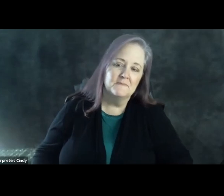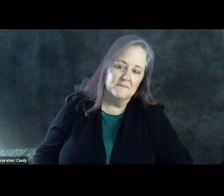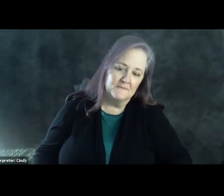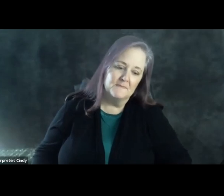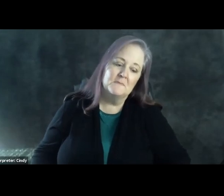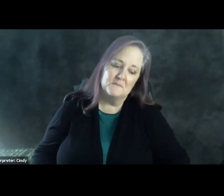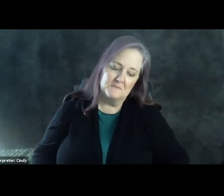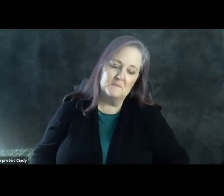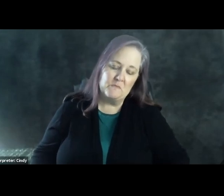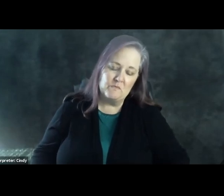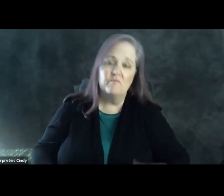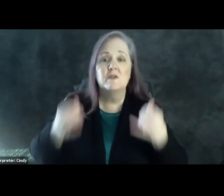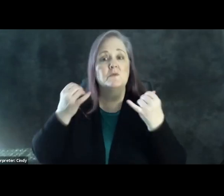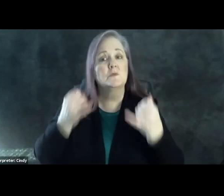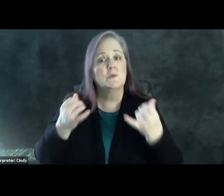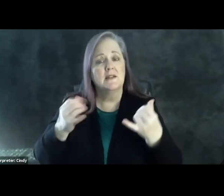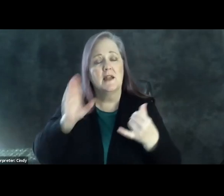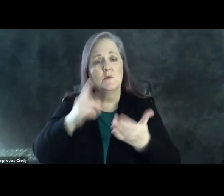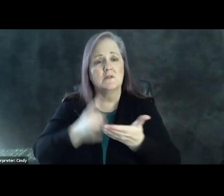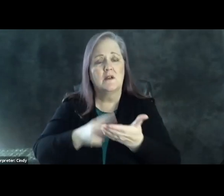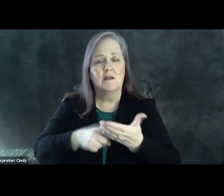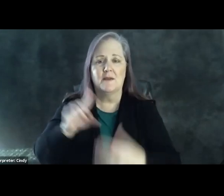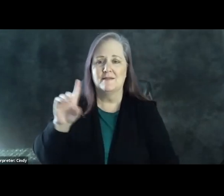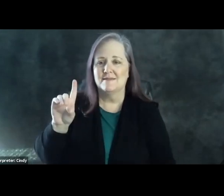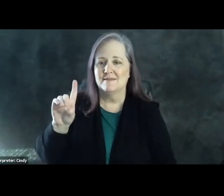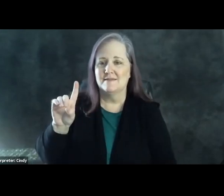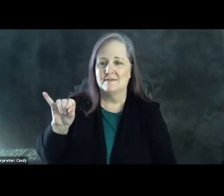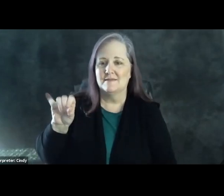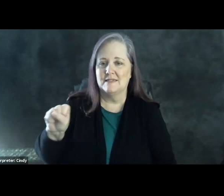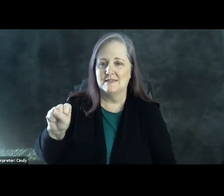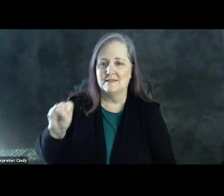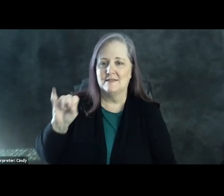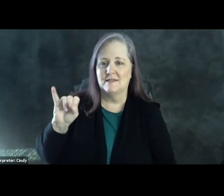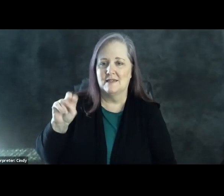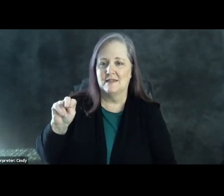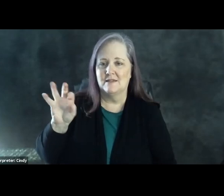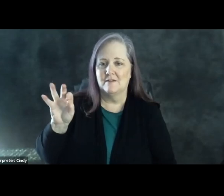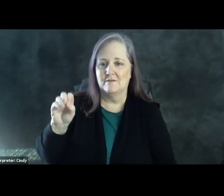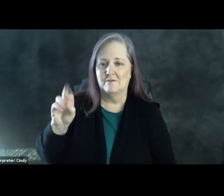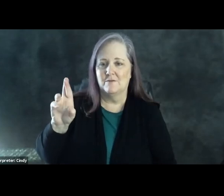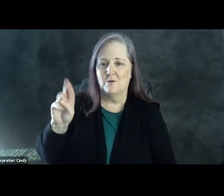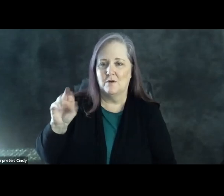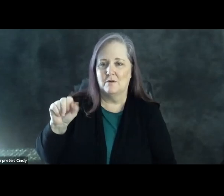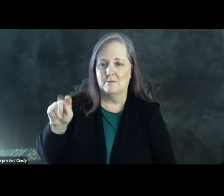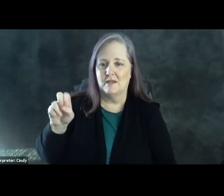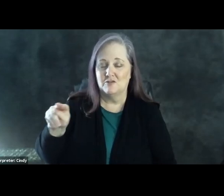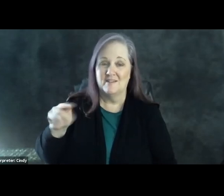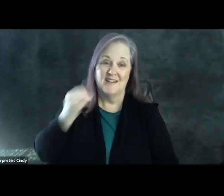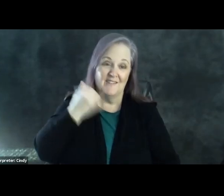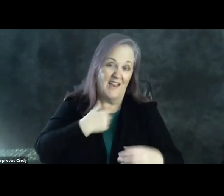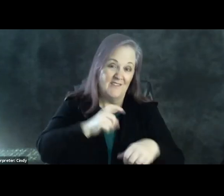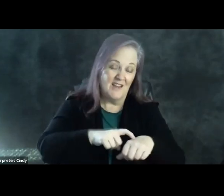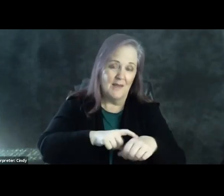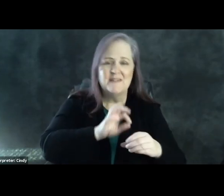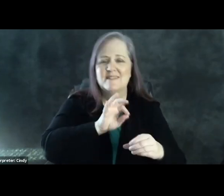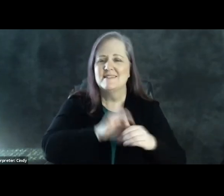today I want to talk about disinformation in particular. And if I have time, I'd also like to talk about democratic legitimacy